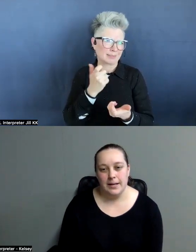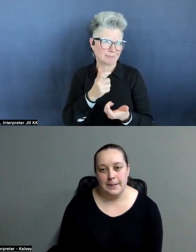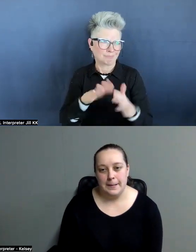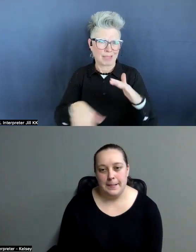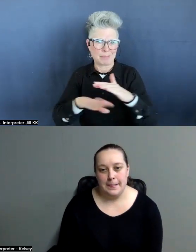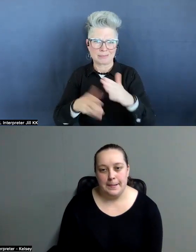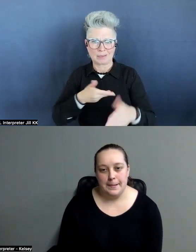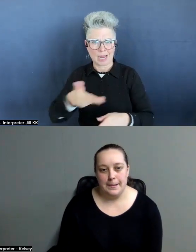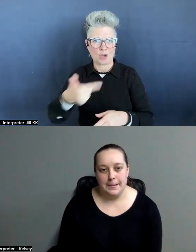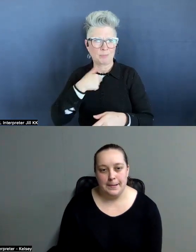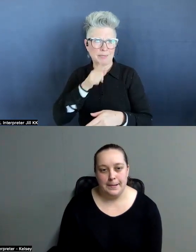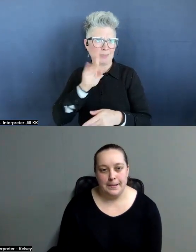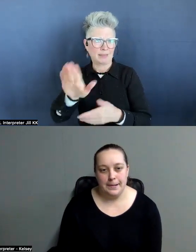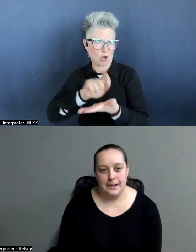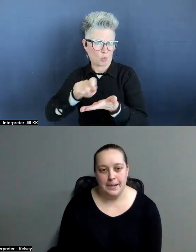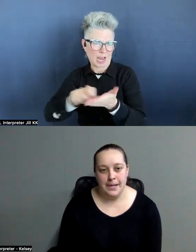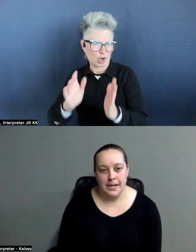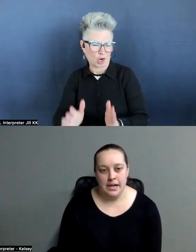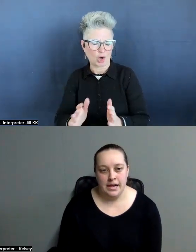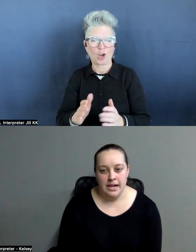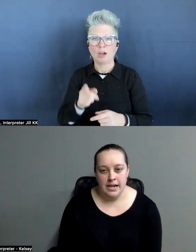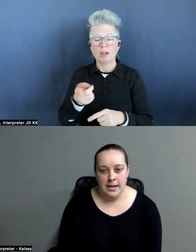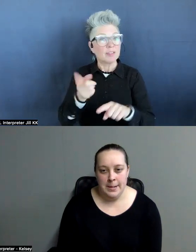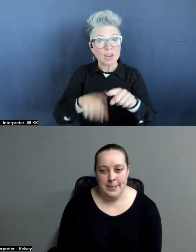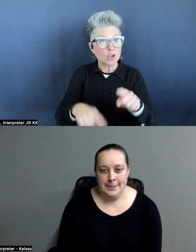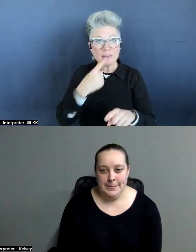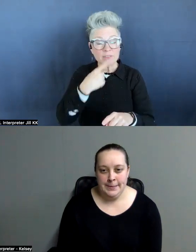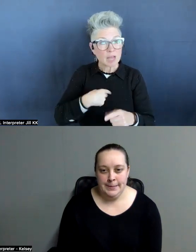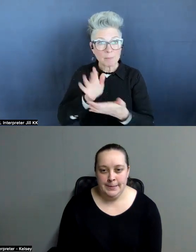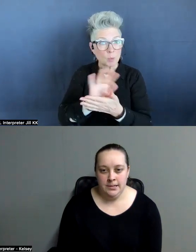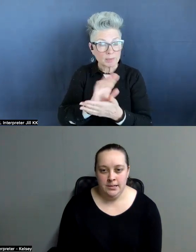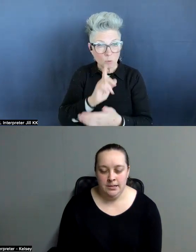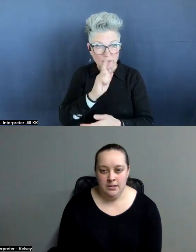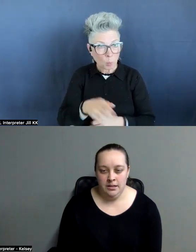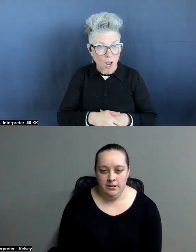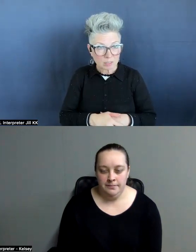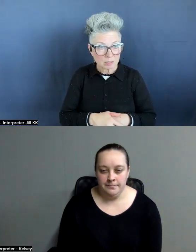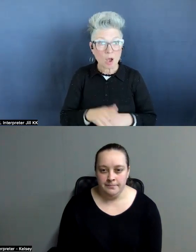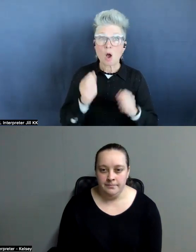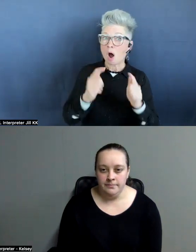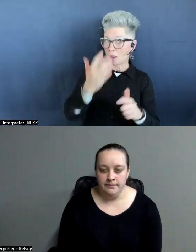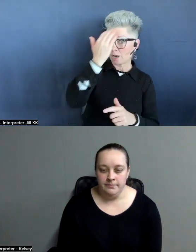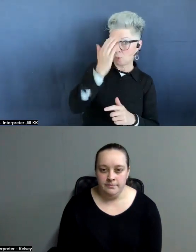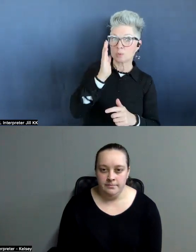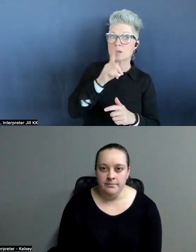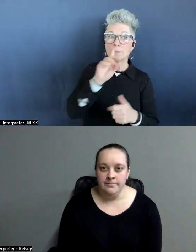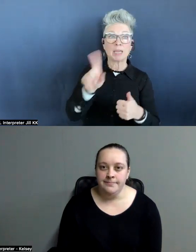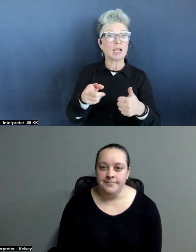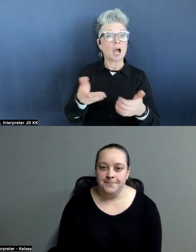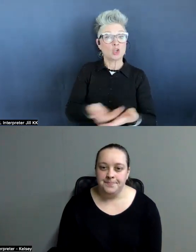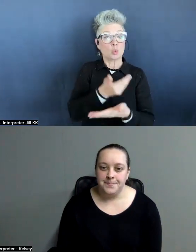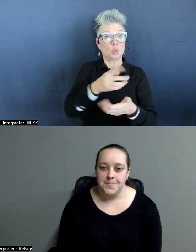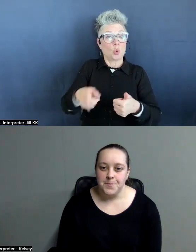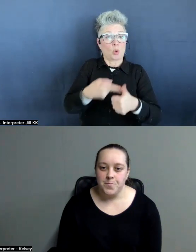be their writer, they couldn't even tell me what the movie was. All I knew was that it was going to be a new original movie